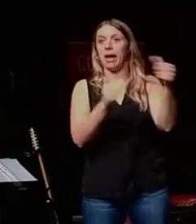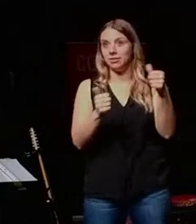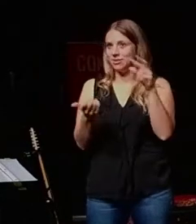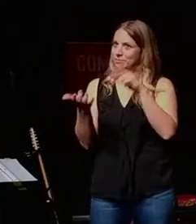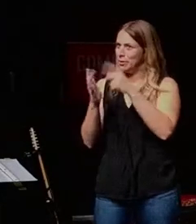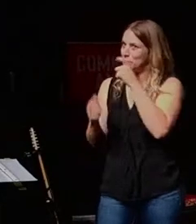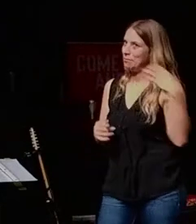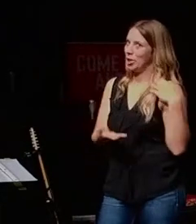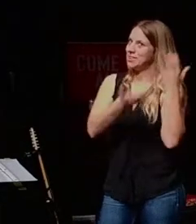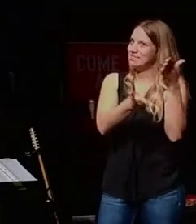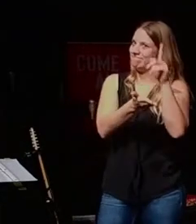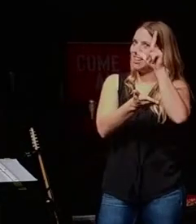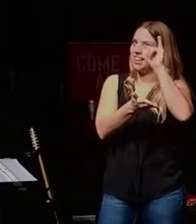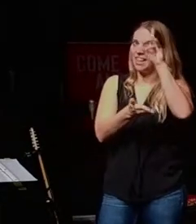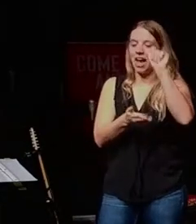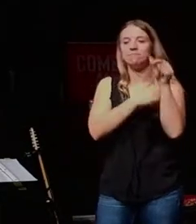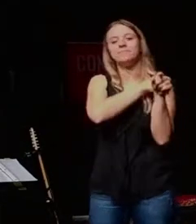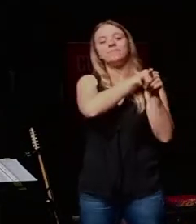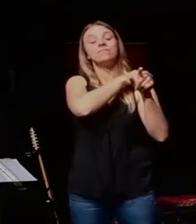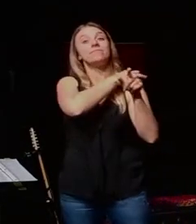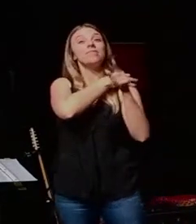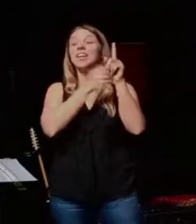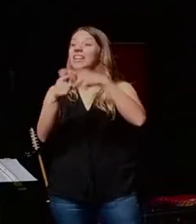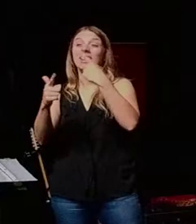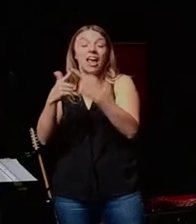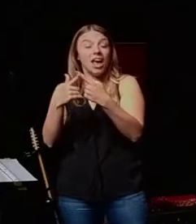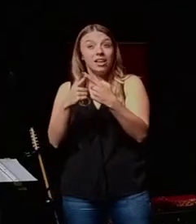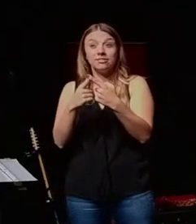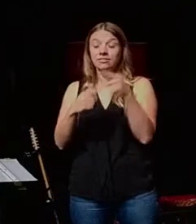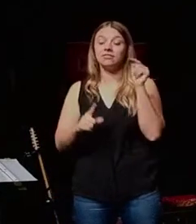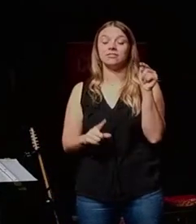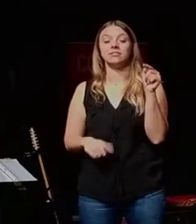You know what I'm saying? Who's the boss? And then on top of that, what happens is, she